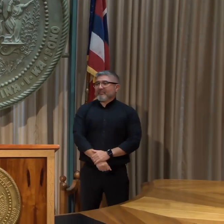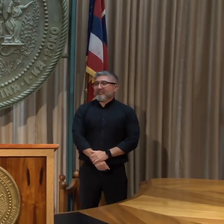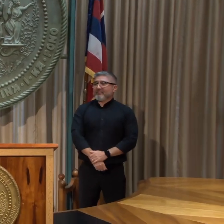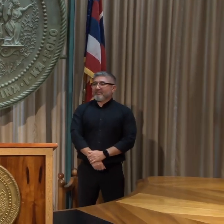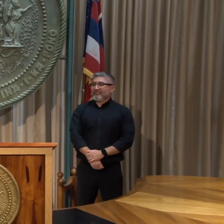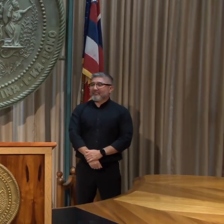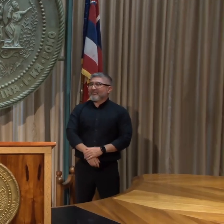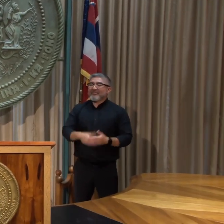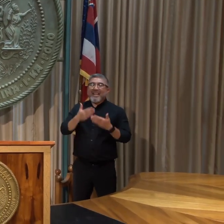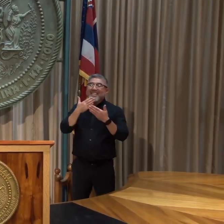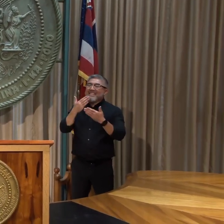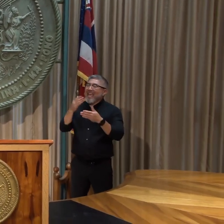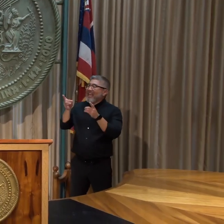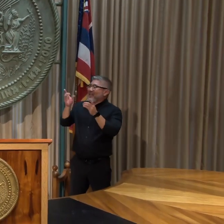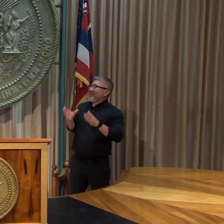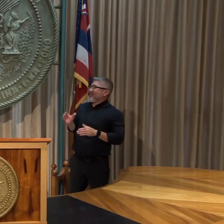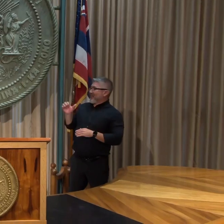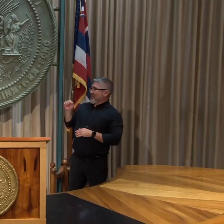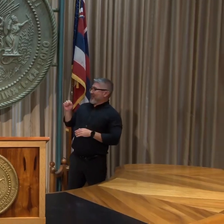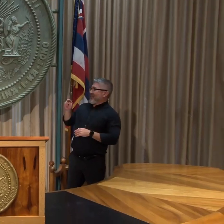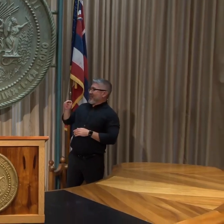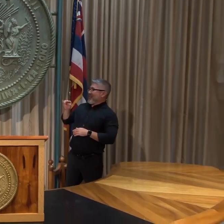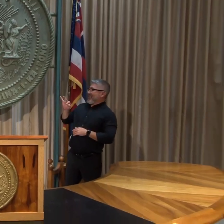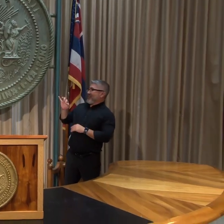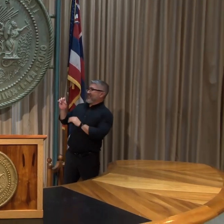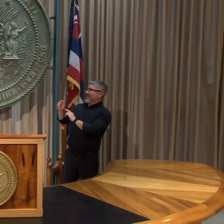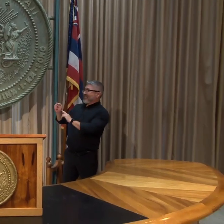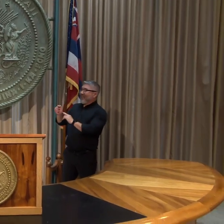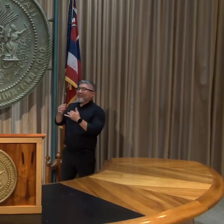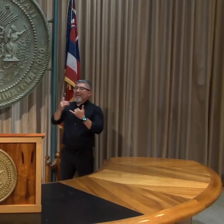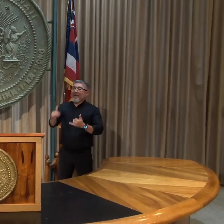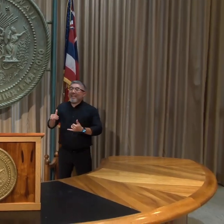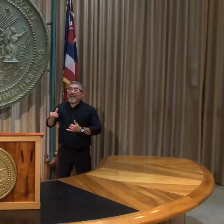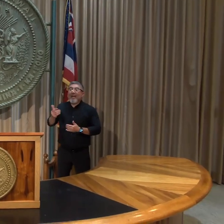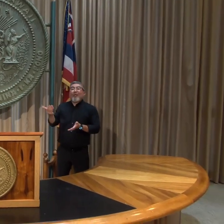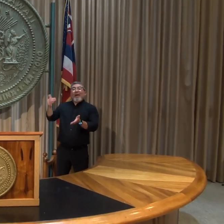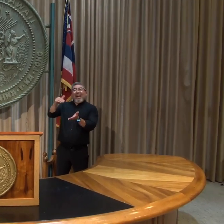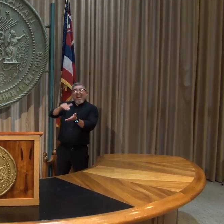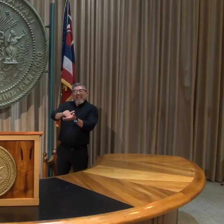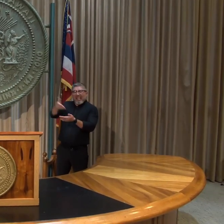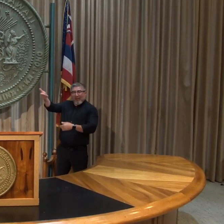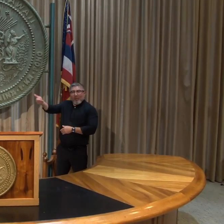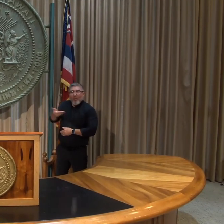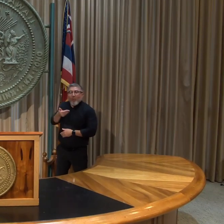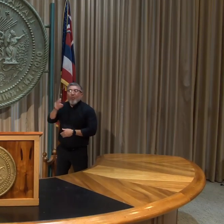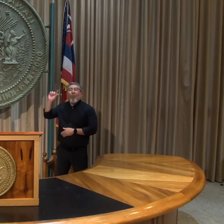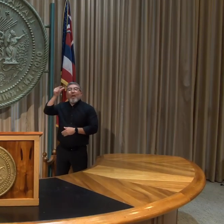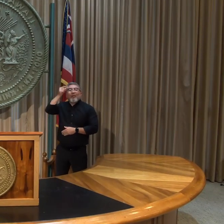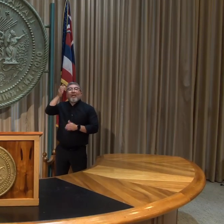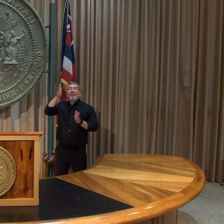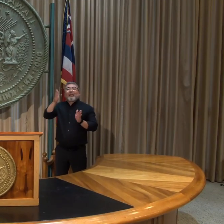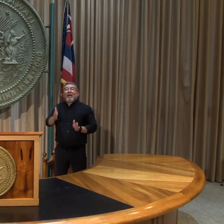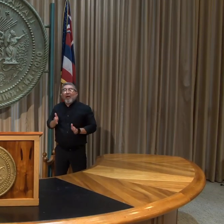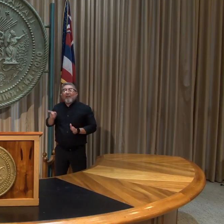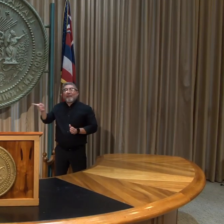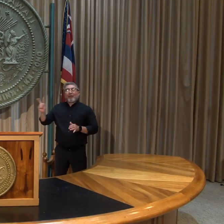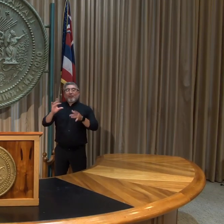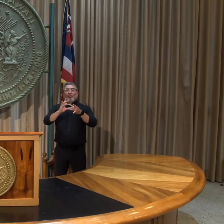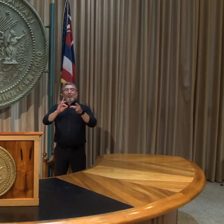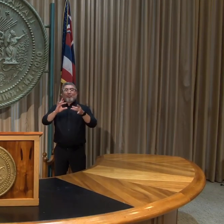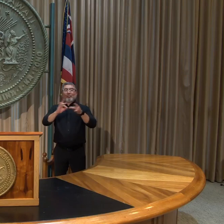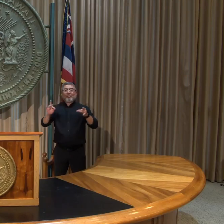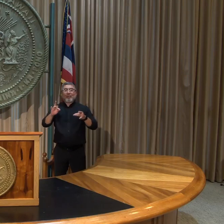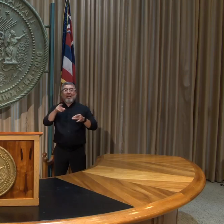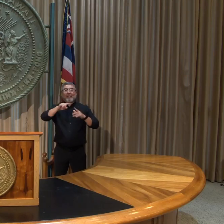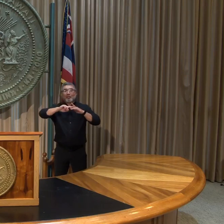Hello, Professor Smith. At this time, I'd like to welcome to the Governor of the House of Lafoye and we will proceed with questions from the media. Our